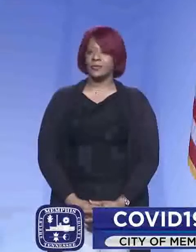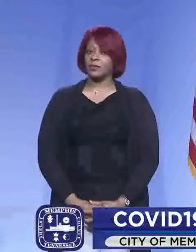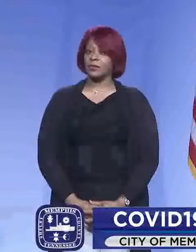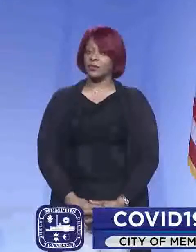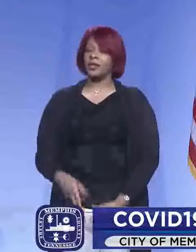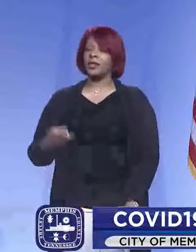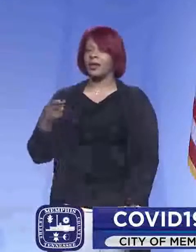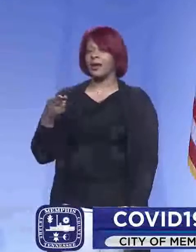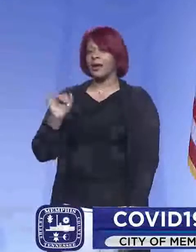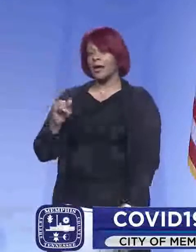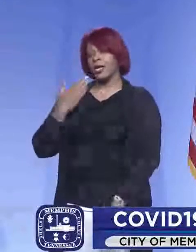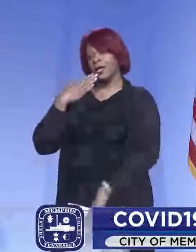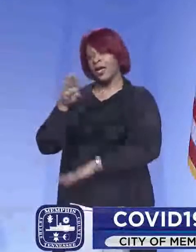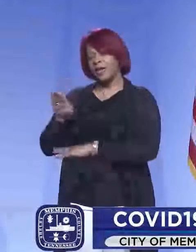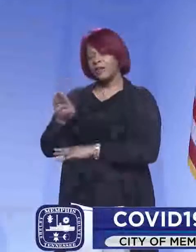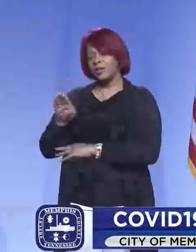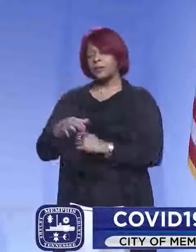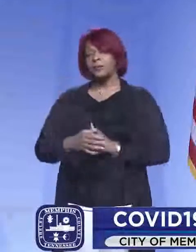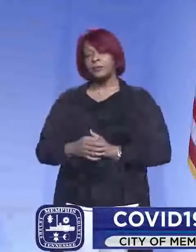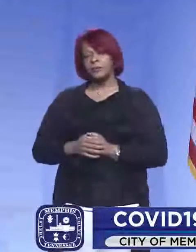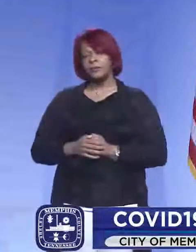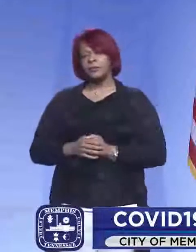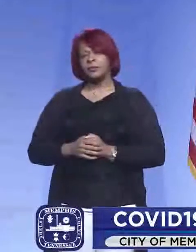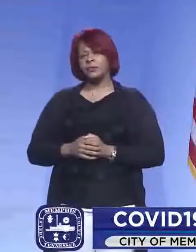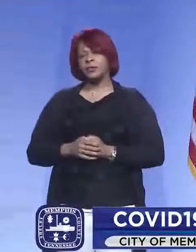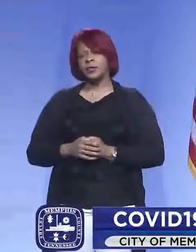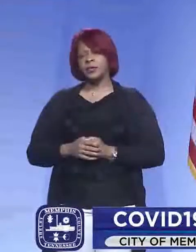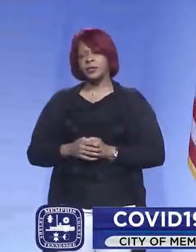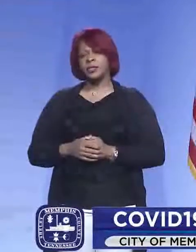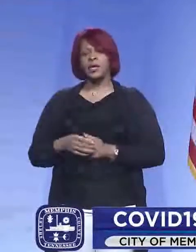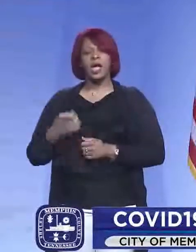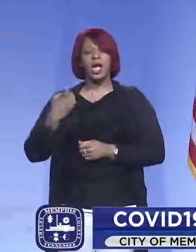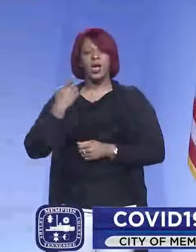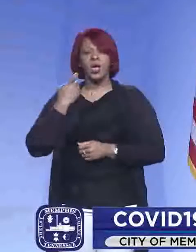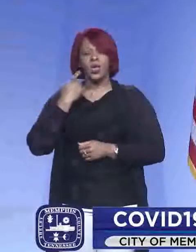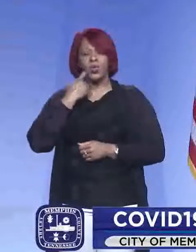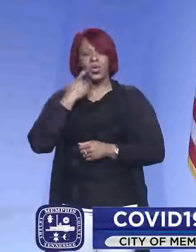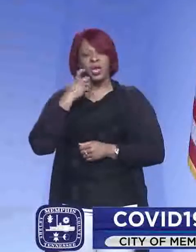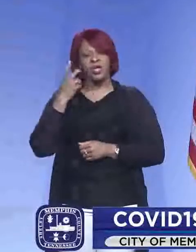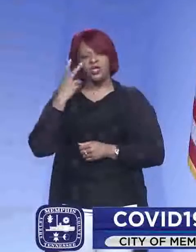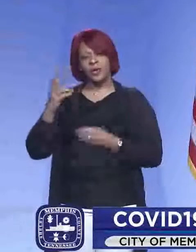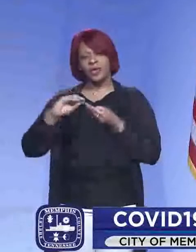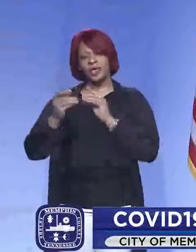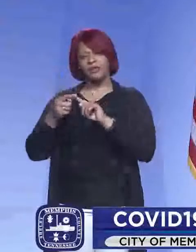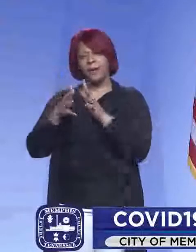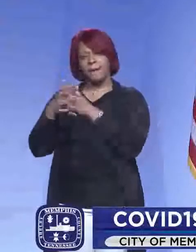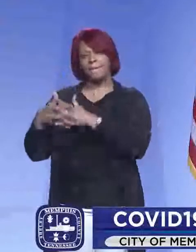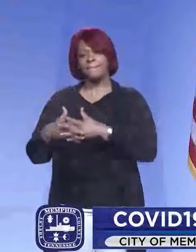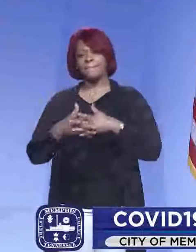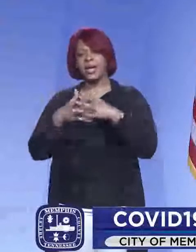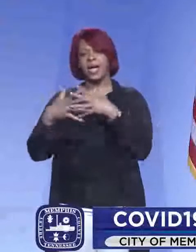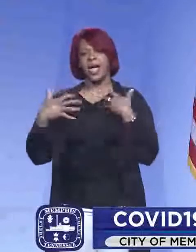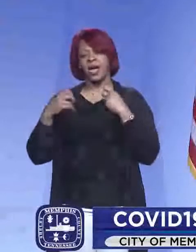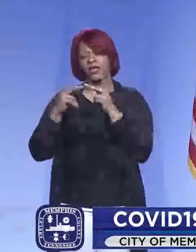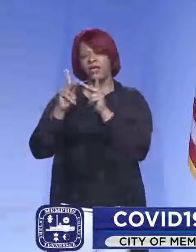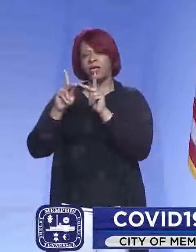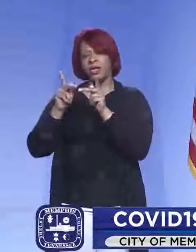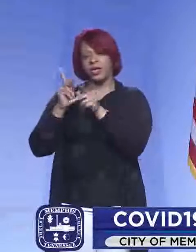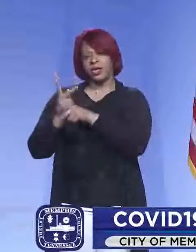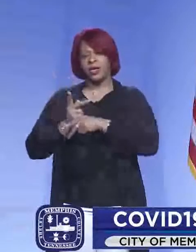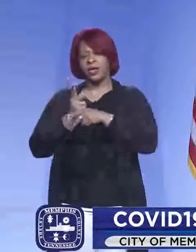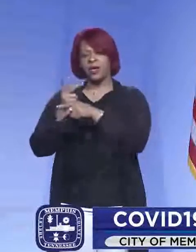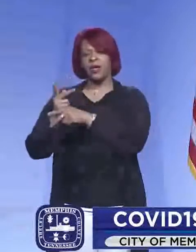Hi, um, good afternoon. Um, I recently just thought, saw data from the American Healthcare Association showing that